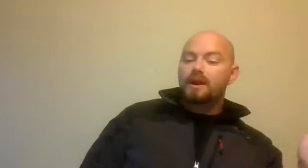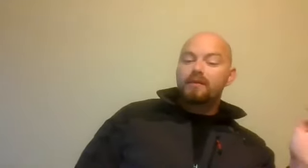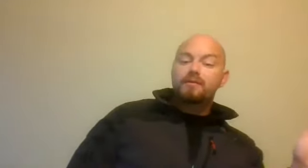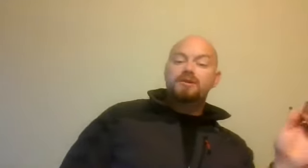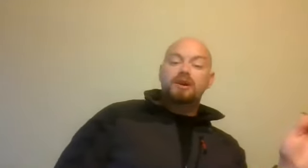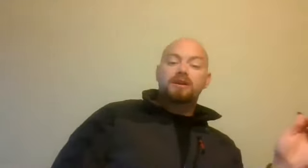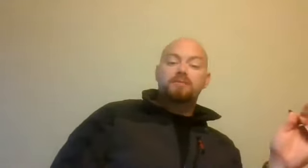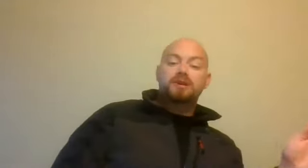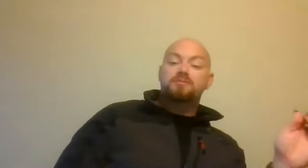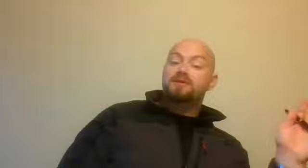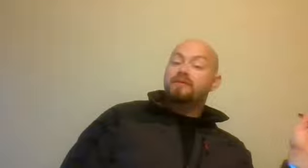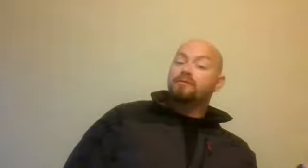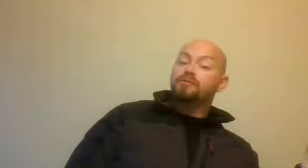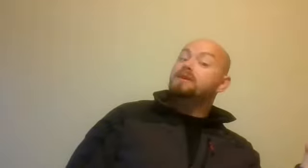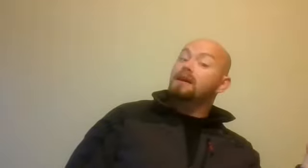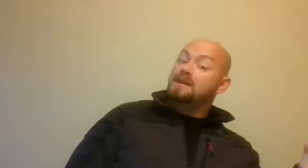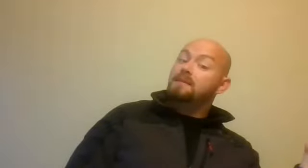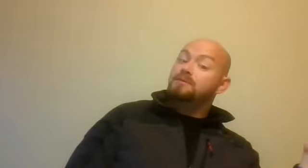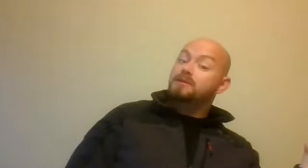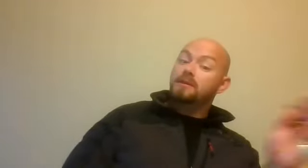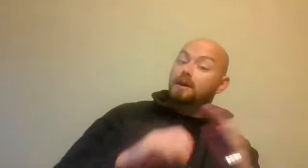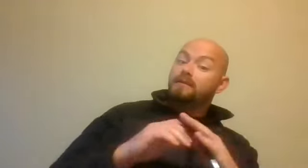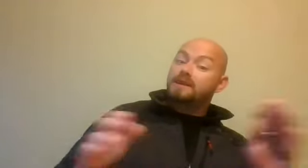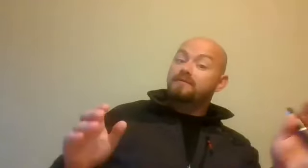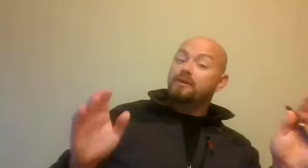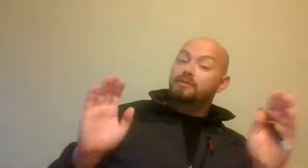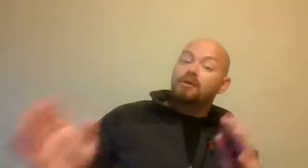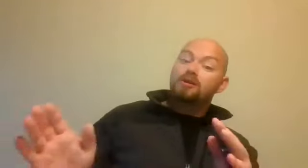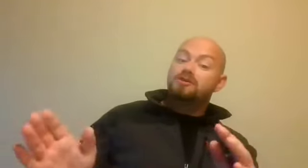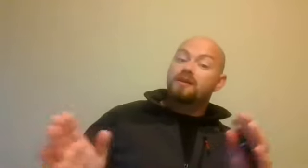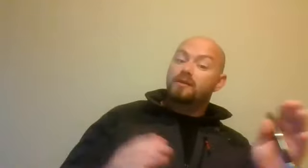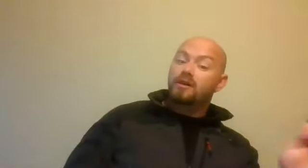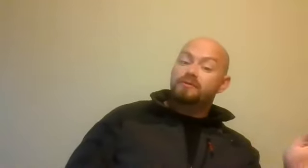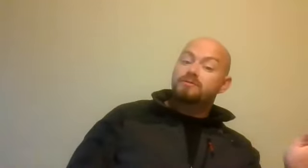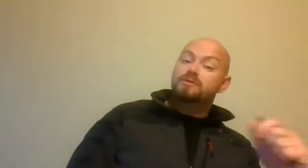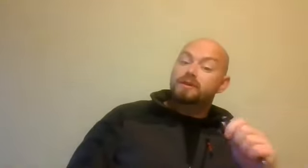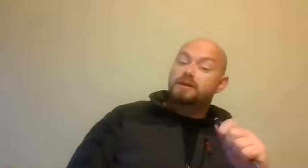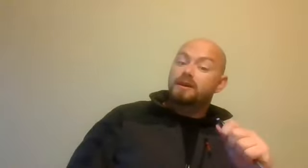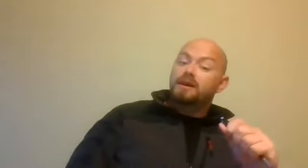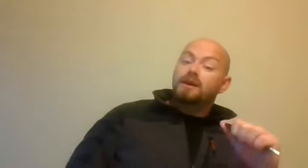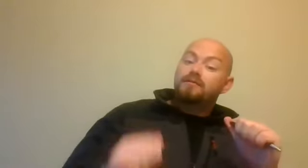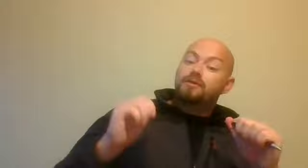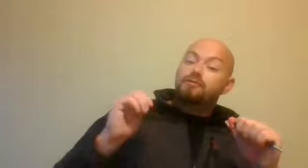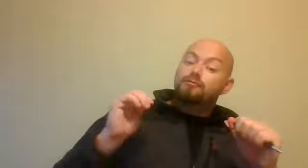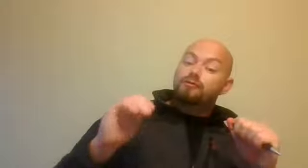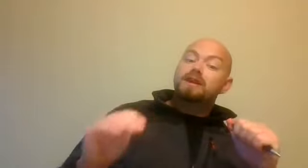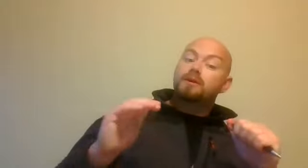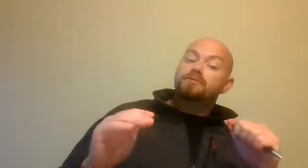If you're designing a procedure because every other retailer has that procedure, that's fine, but don't cod yourself and call it reducing risk. If you really want to